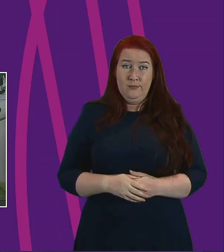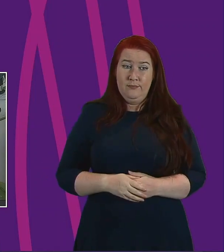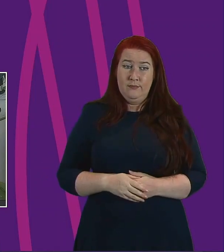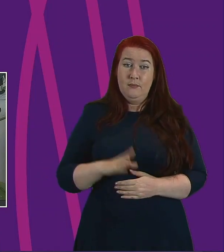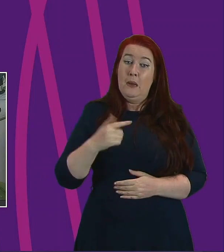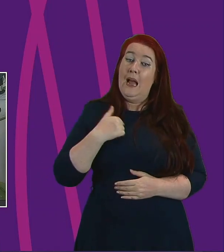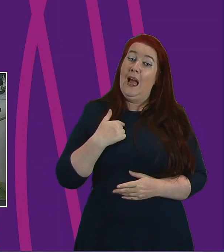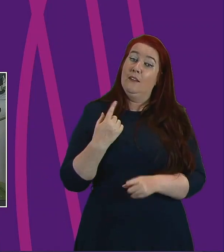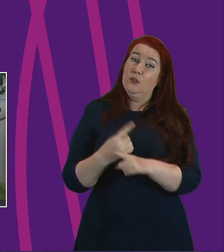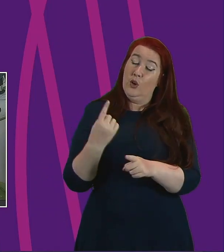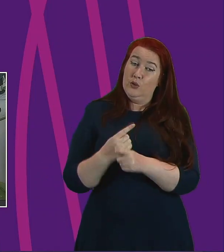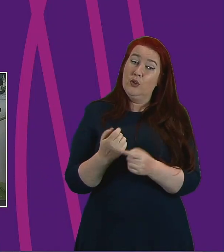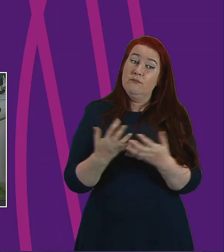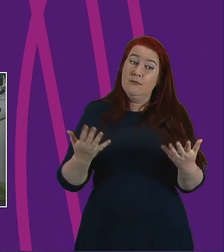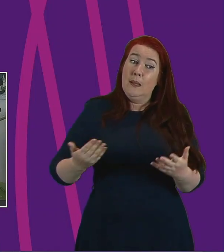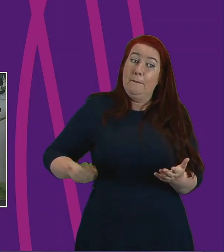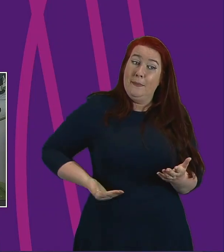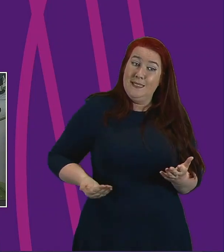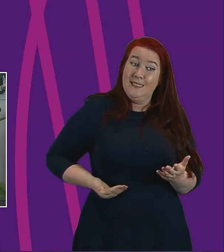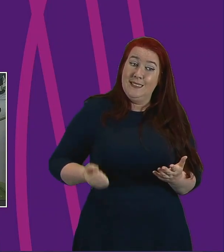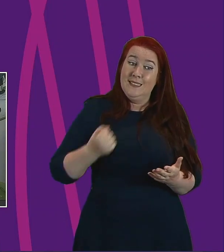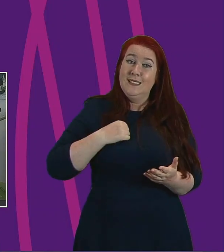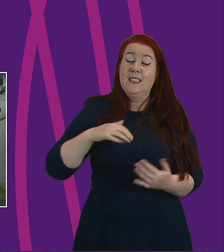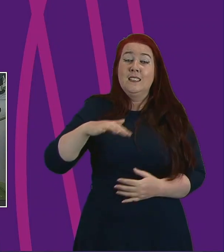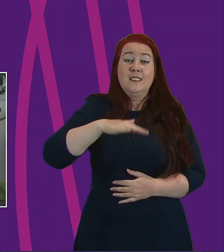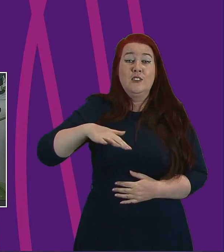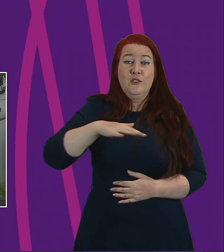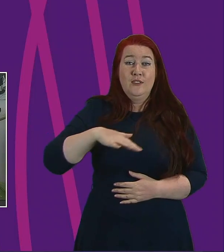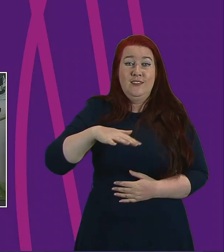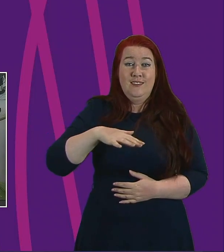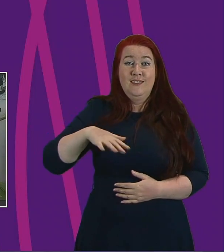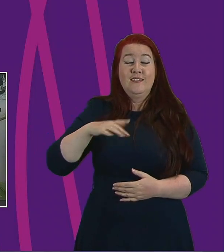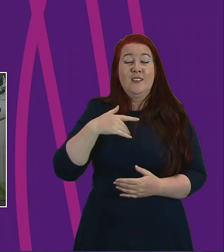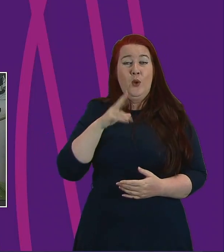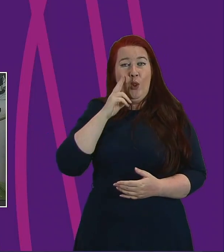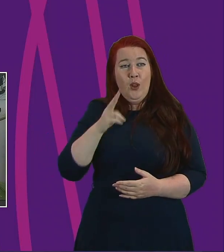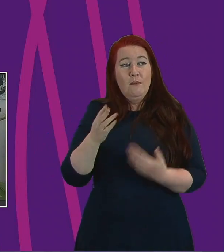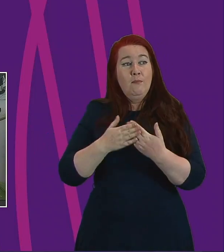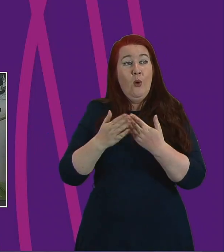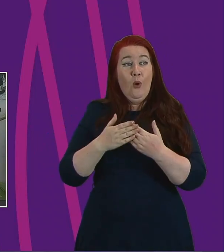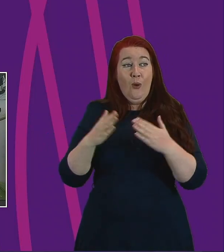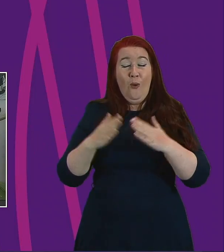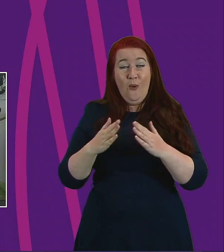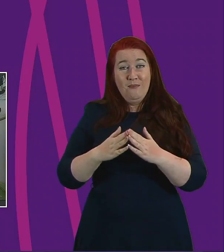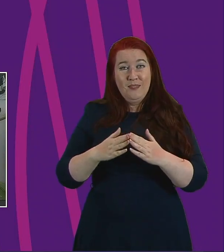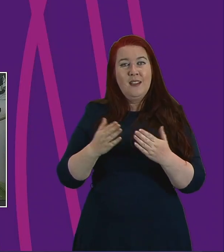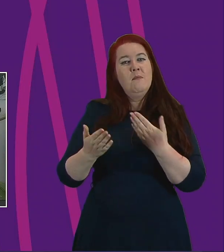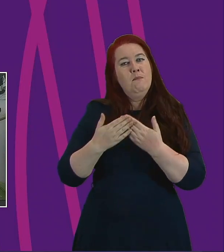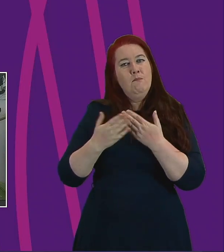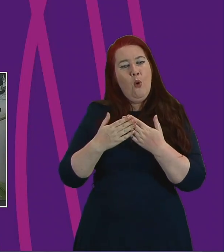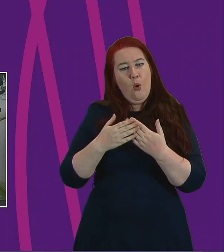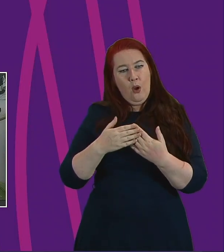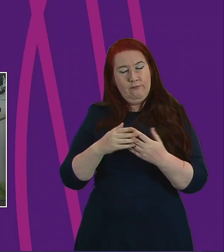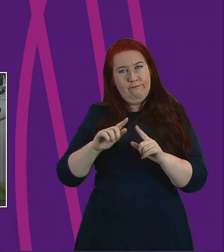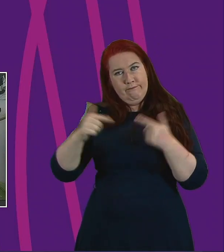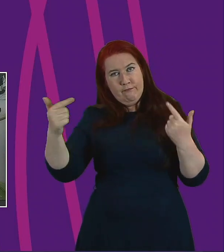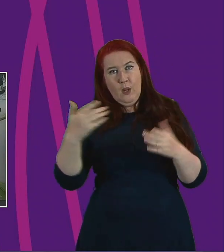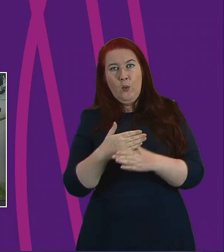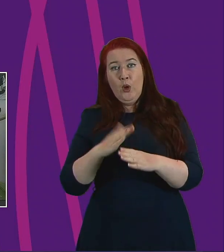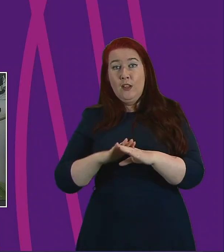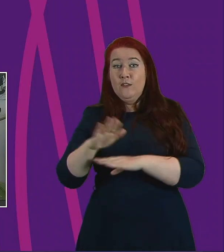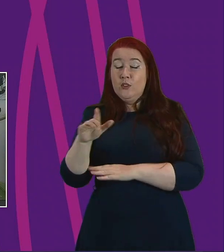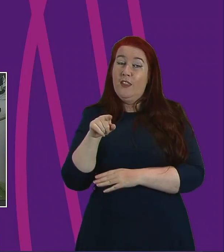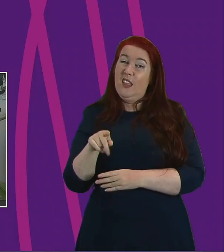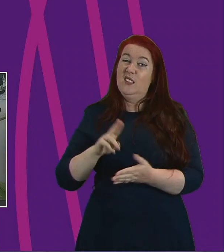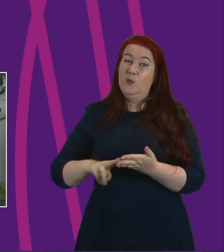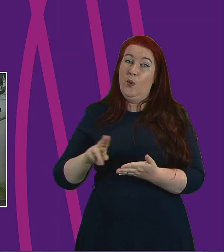a few businesses in the constituency that are also looking at more home and virtual working as the norm going forward. It has given